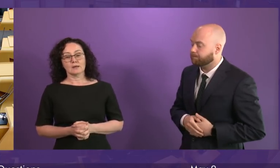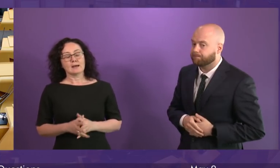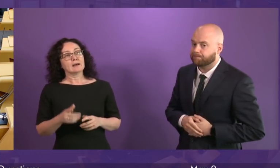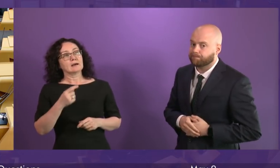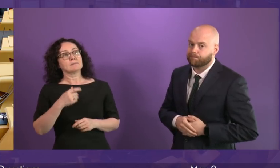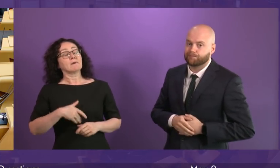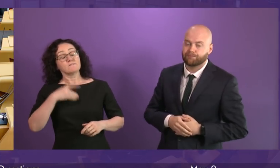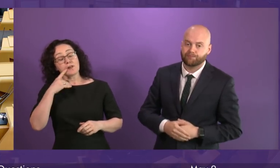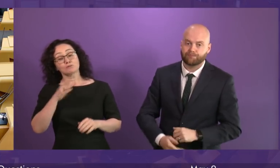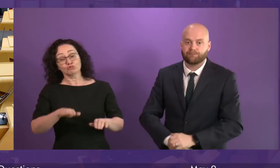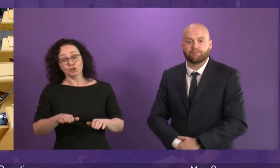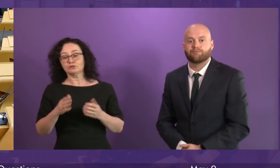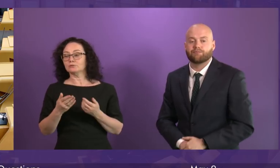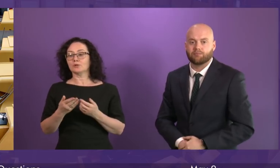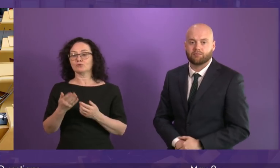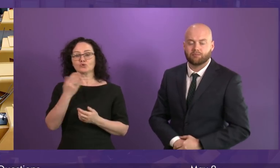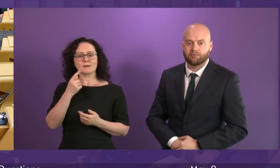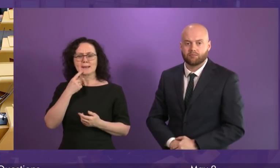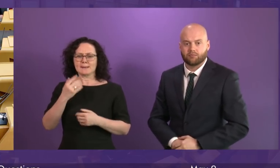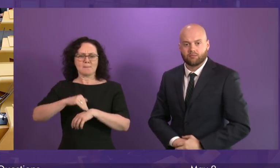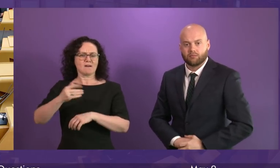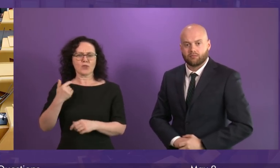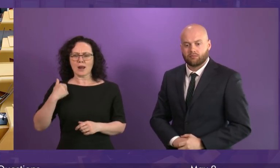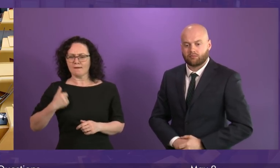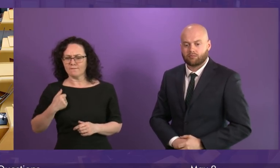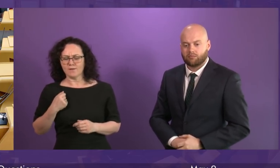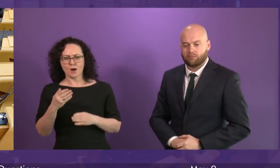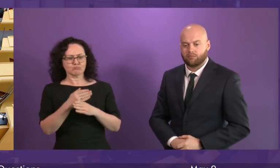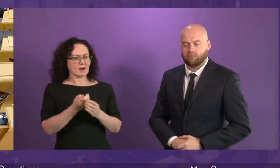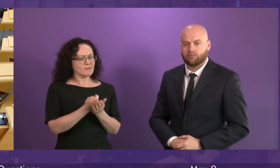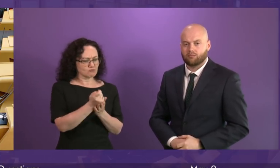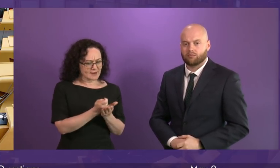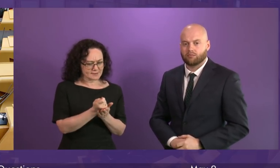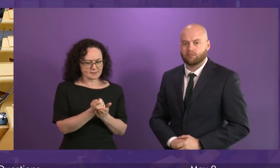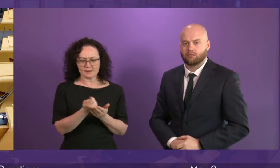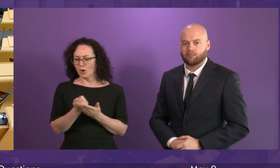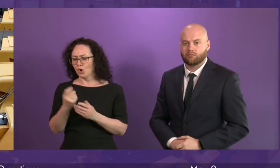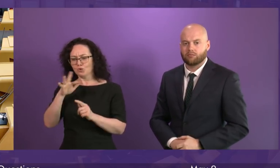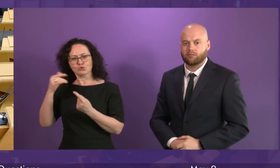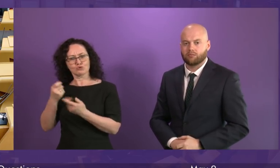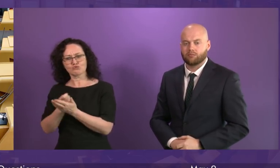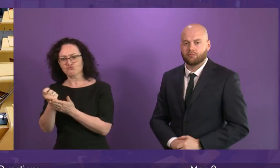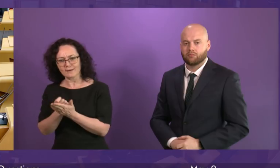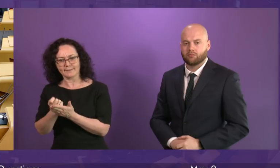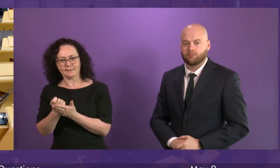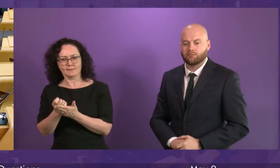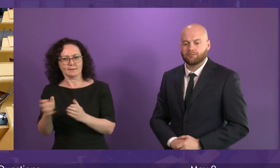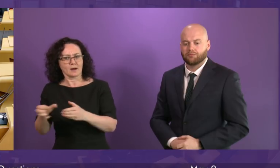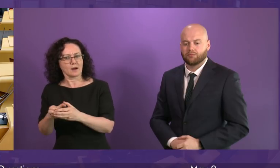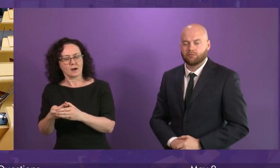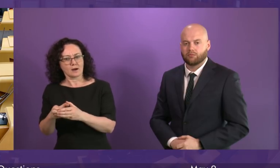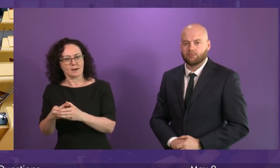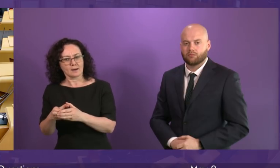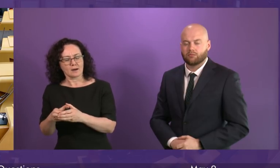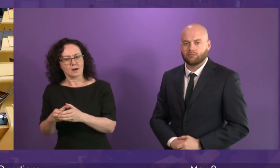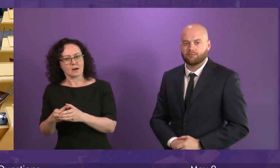they are in the private rented sector, or the social rented sector, or in any sector, are living in poverty. And largely, the increases in poverty are